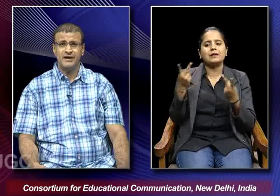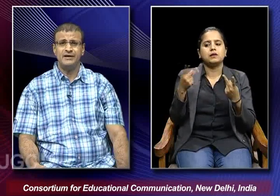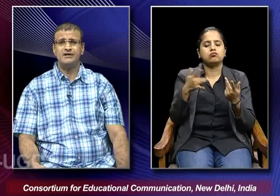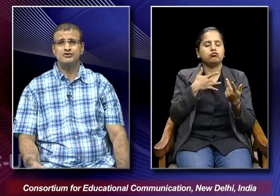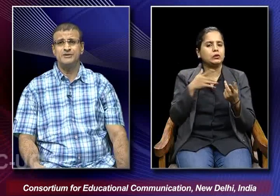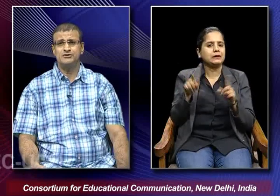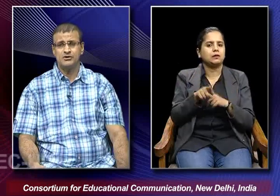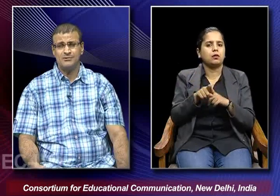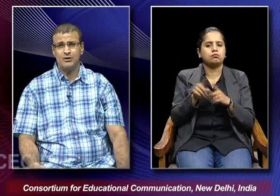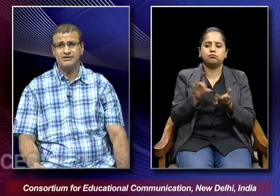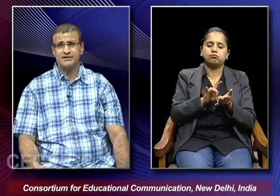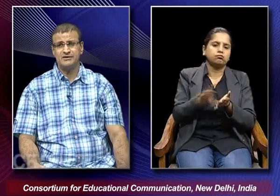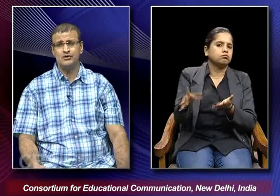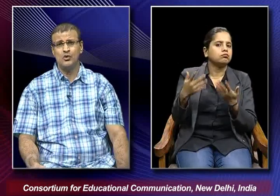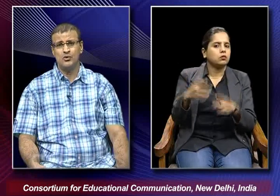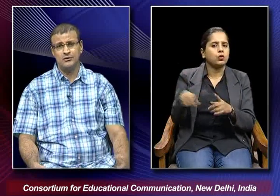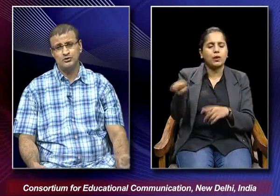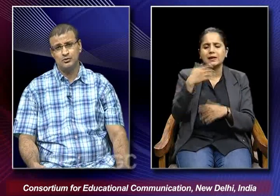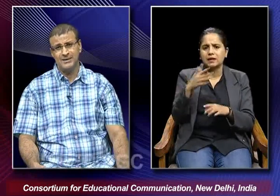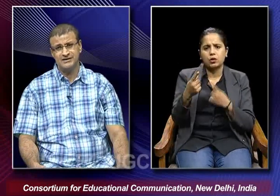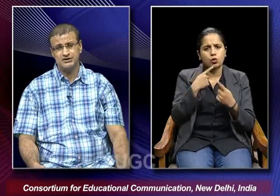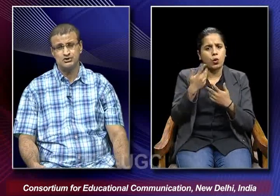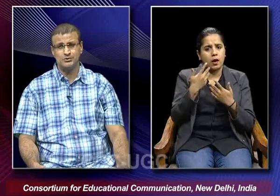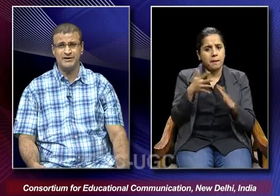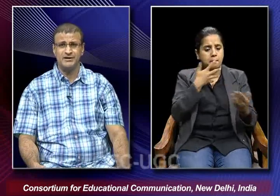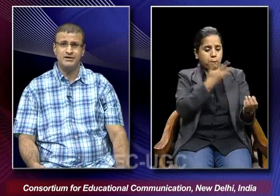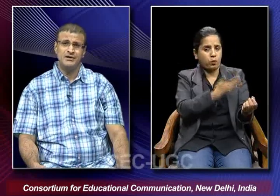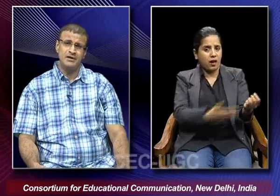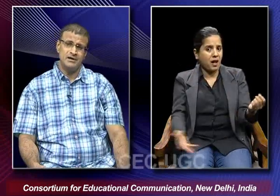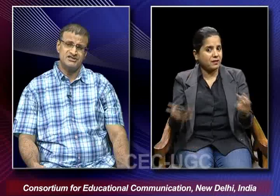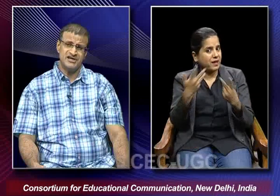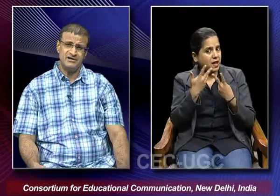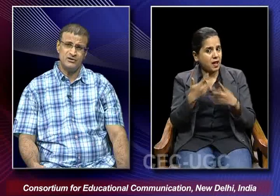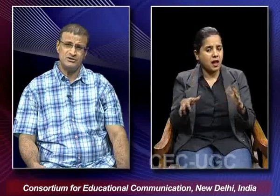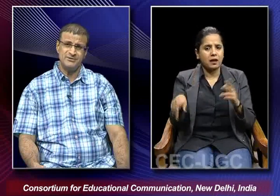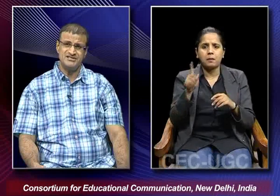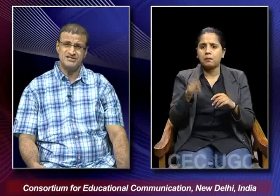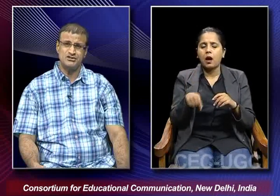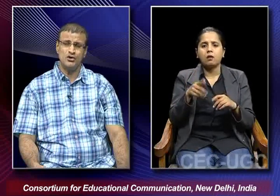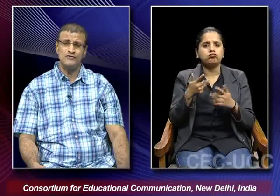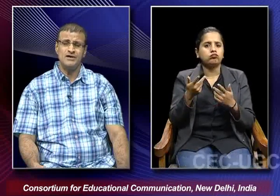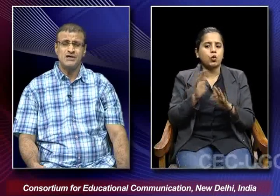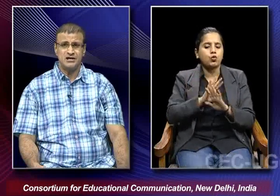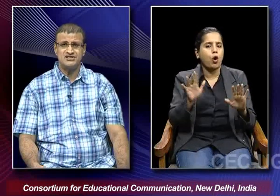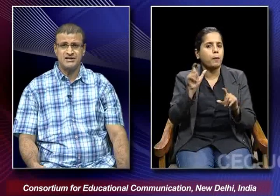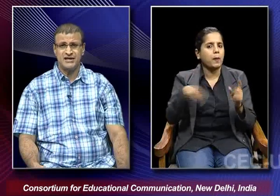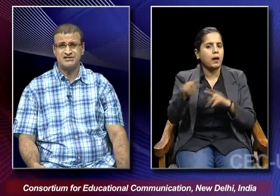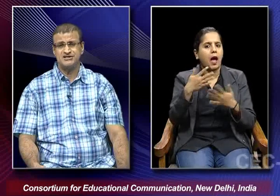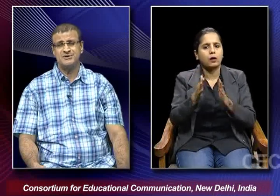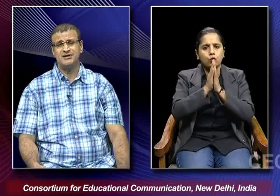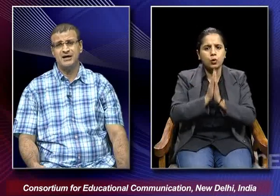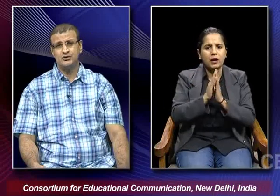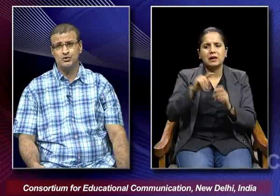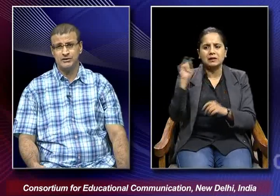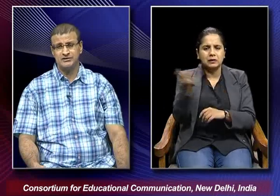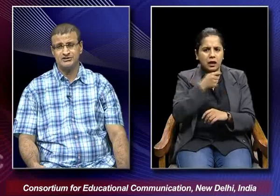And it was being talked about that no blood should be shed on the basis of religion as has